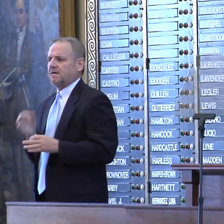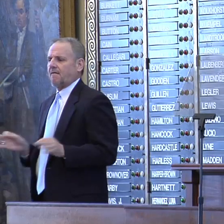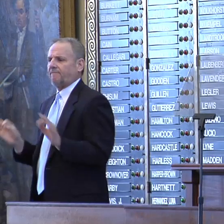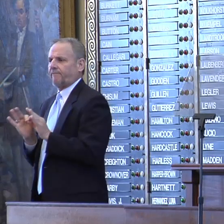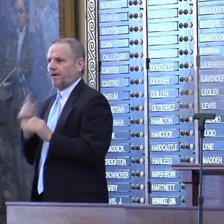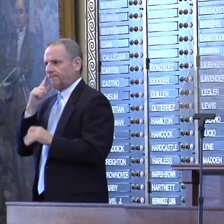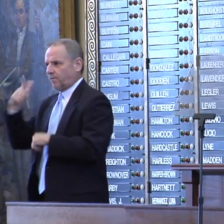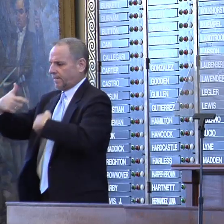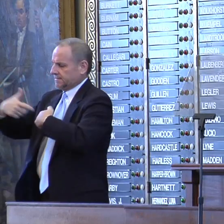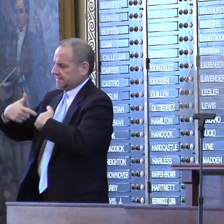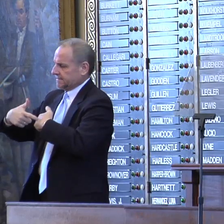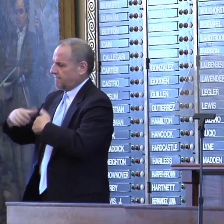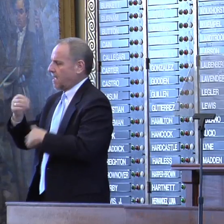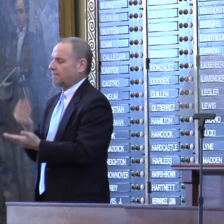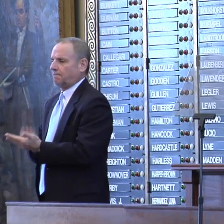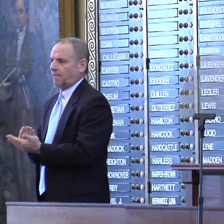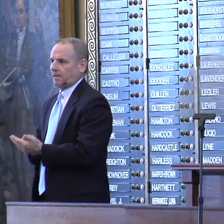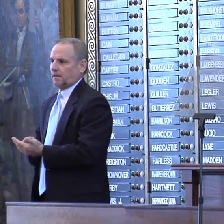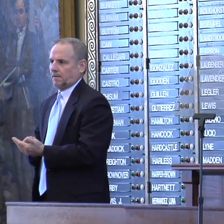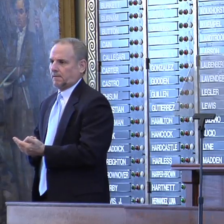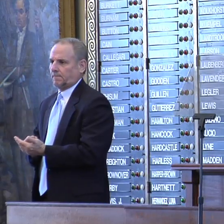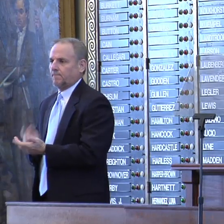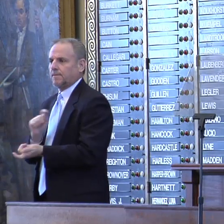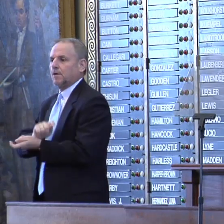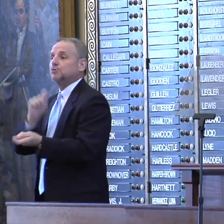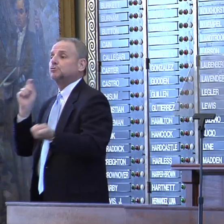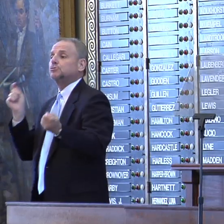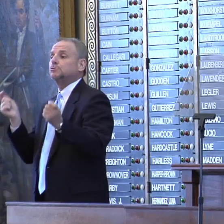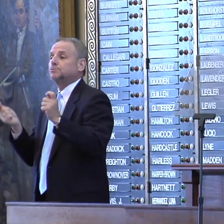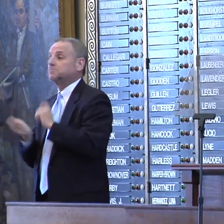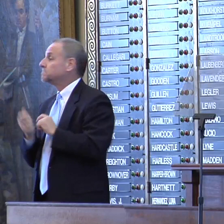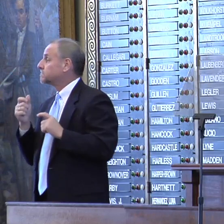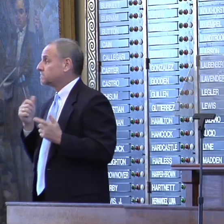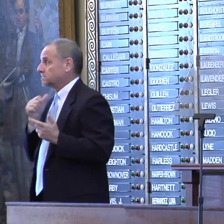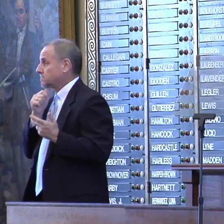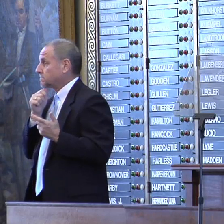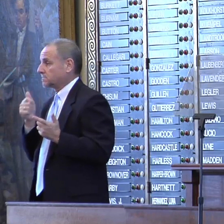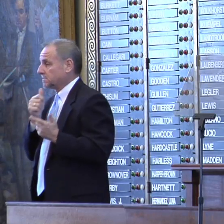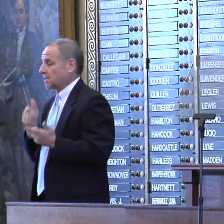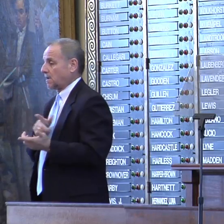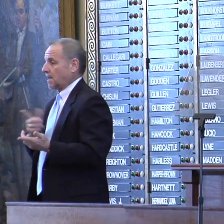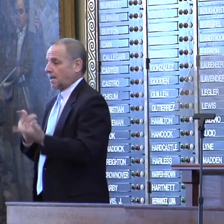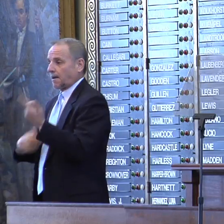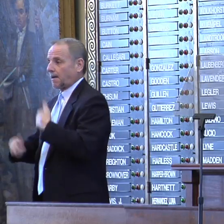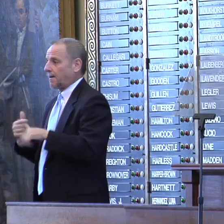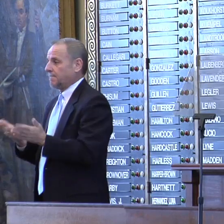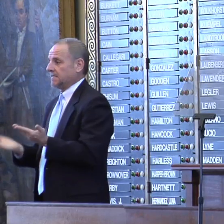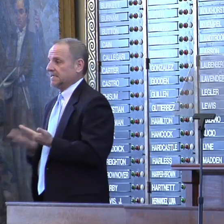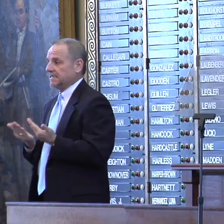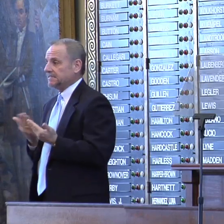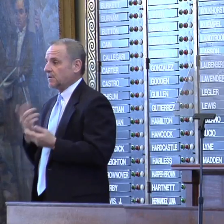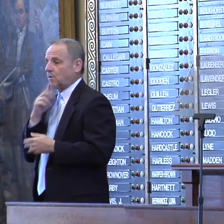for their time and money. Change doesn't come easily or naturally